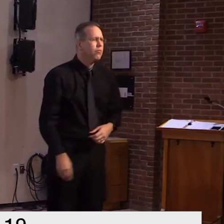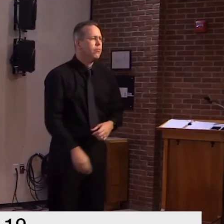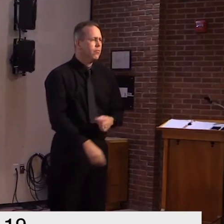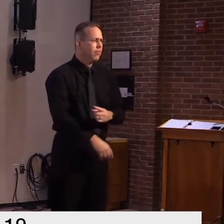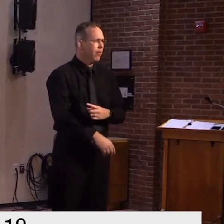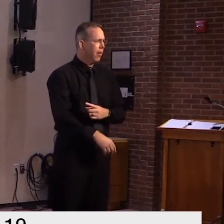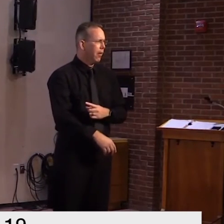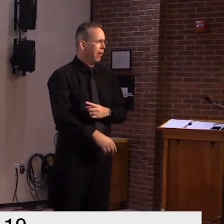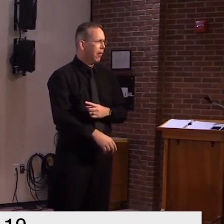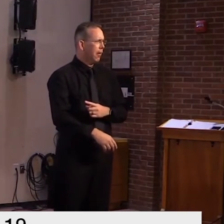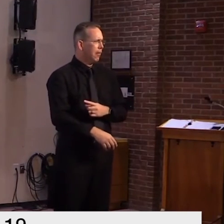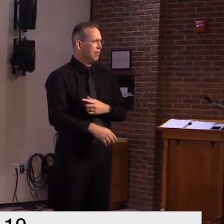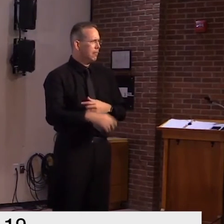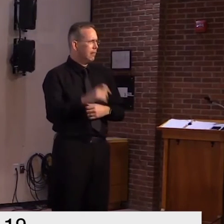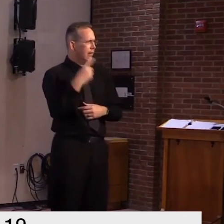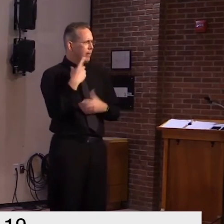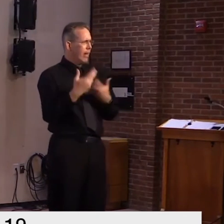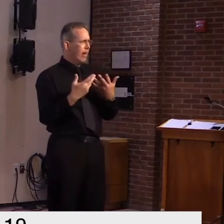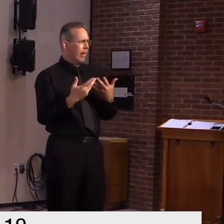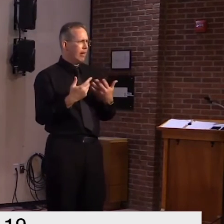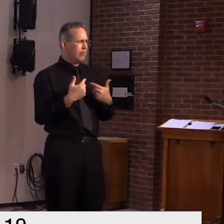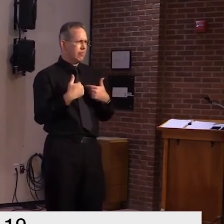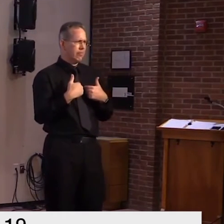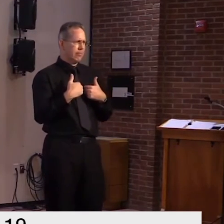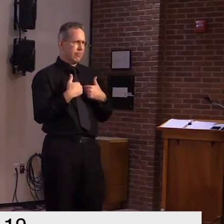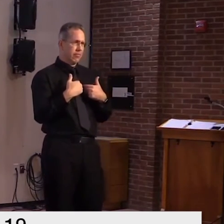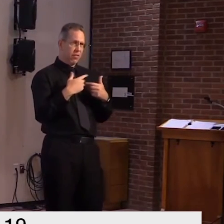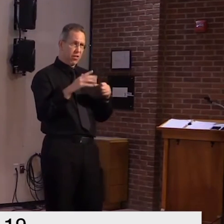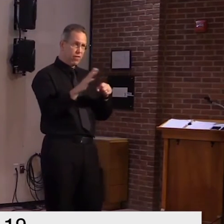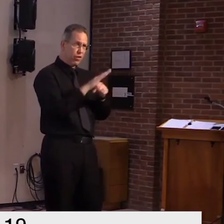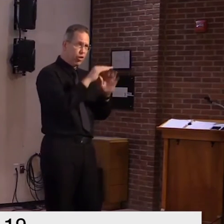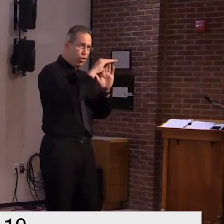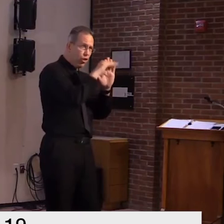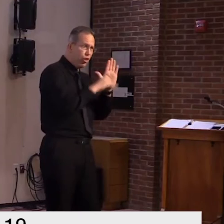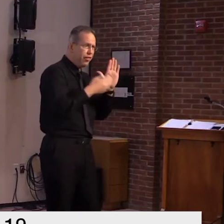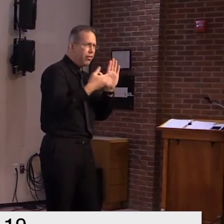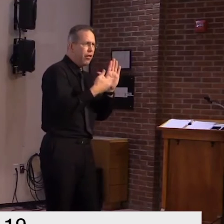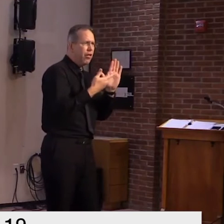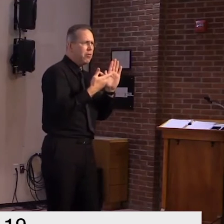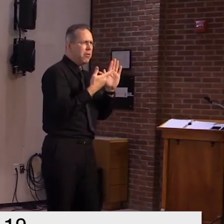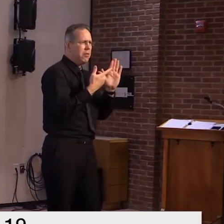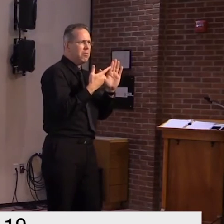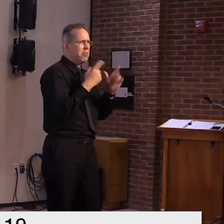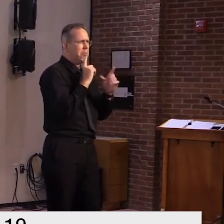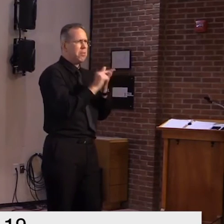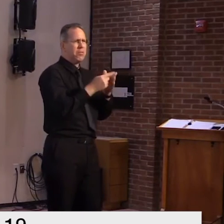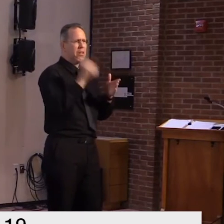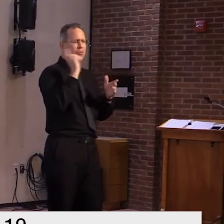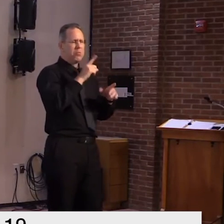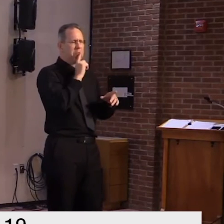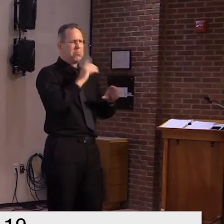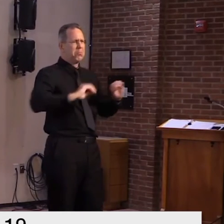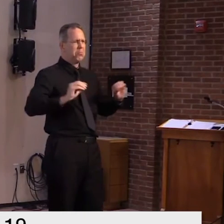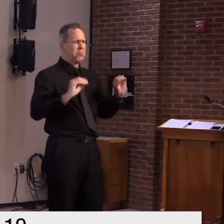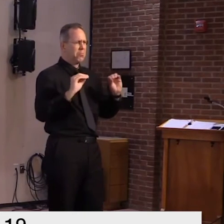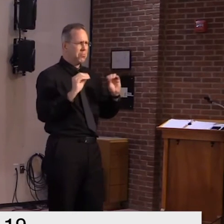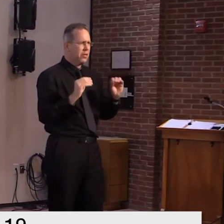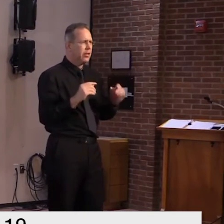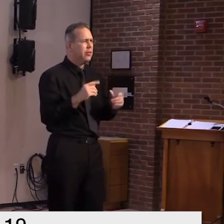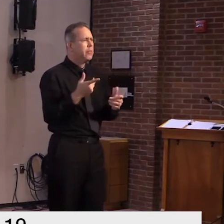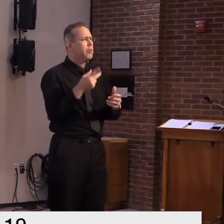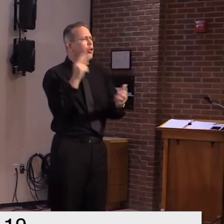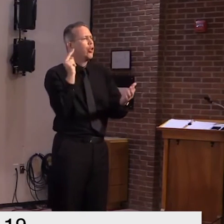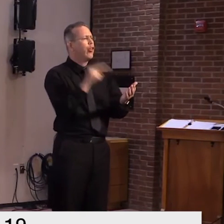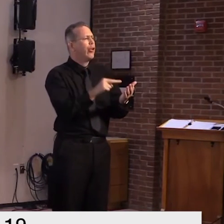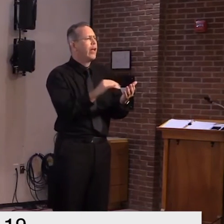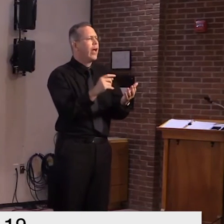okay i'm presuming you're looking at a draft memo that we were sending out to the to the community to the long-term care community looking